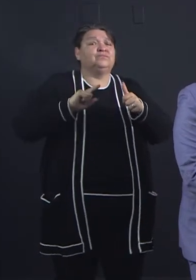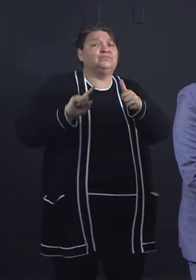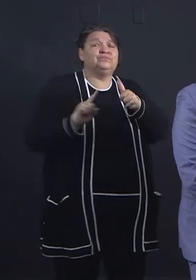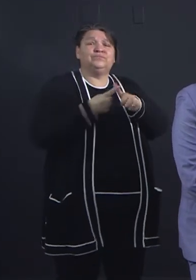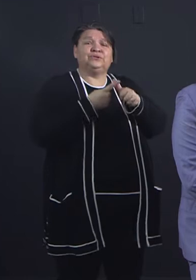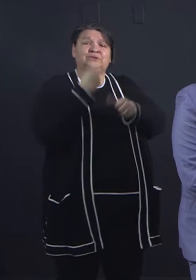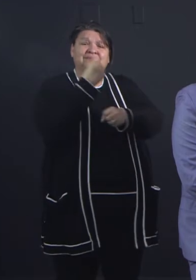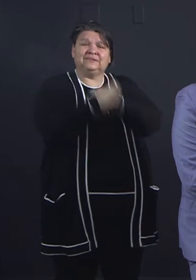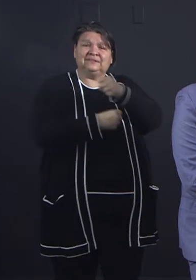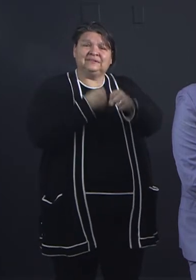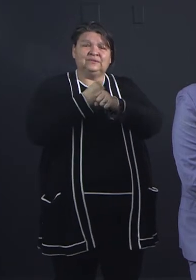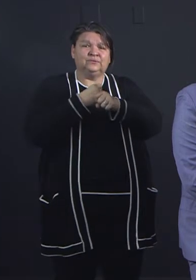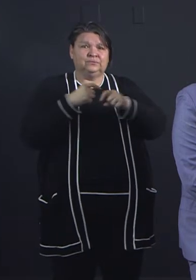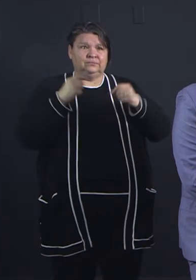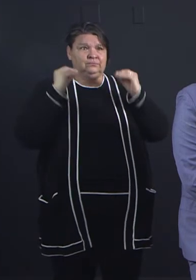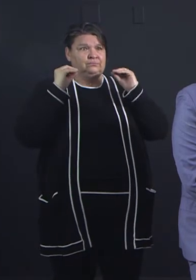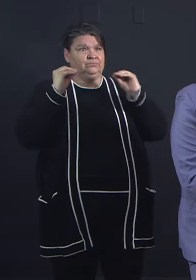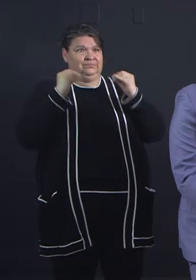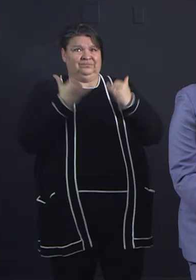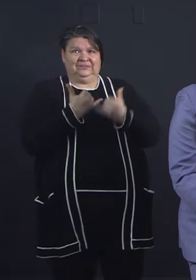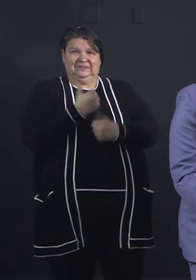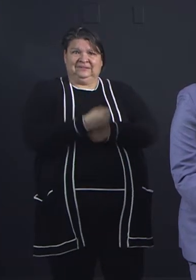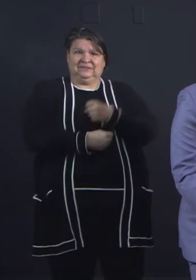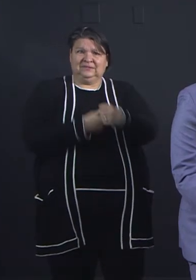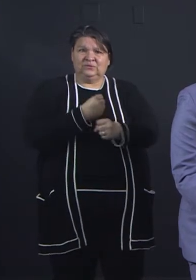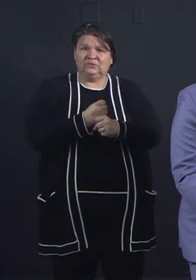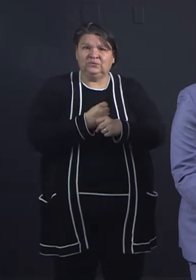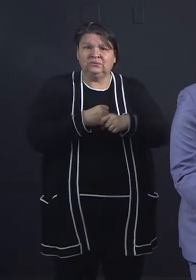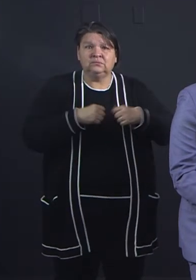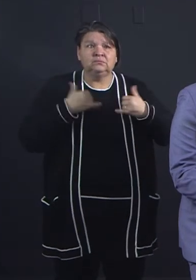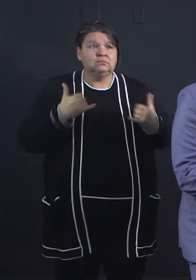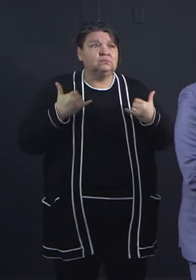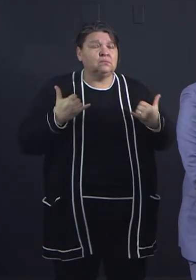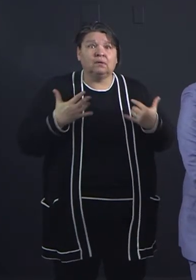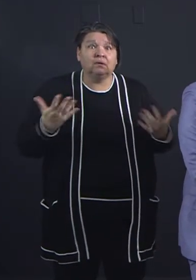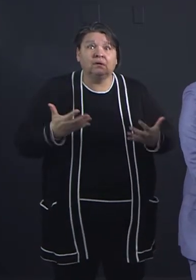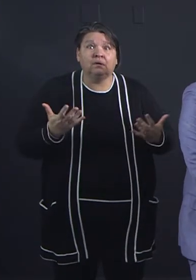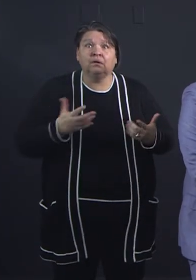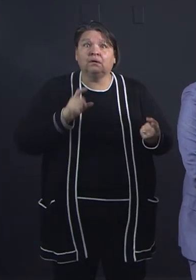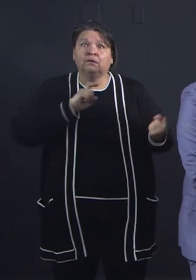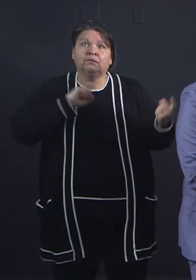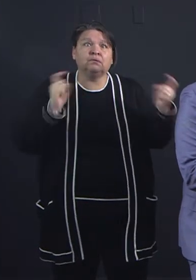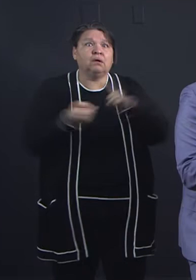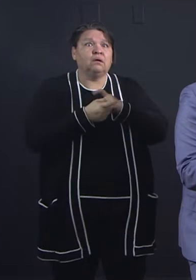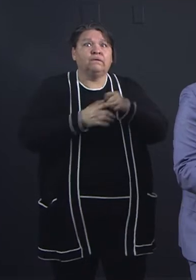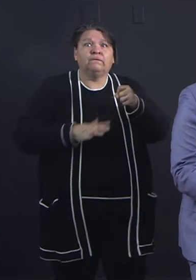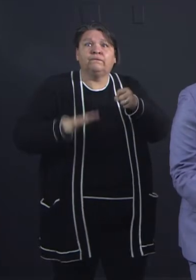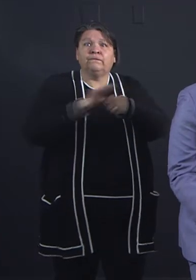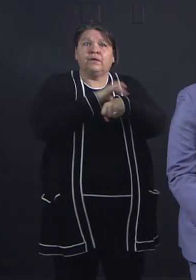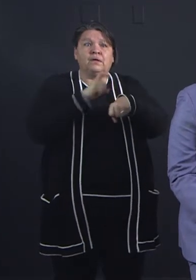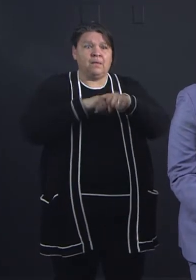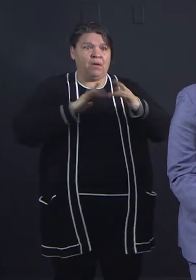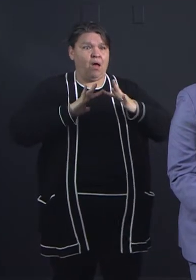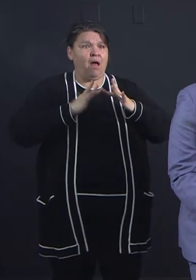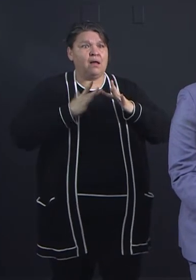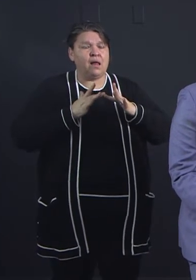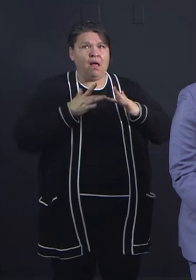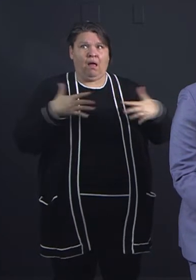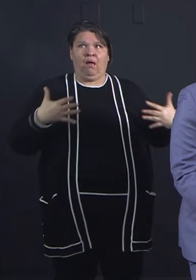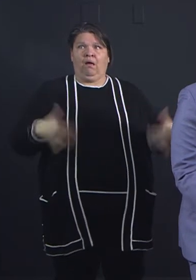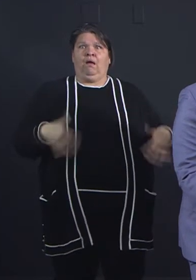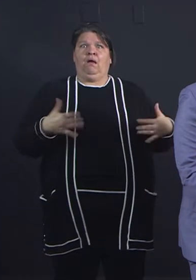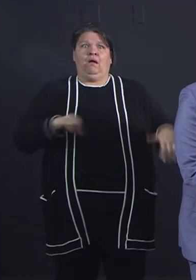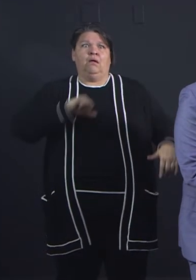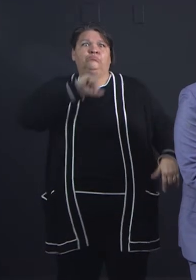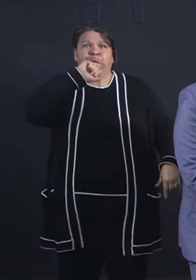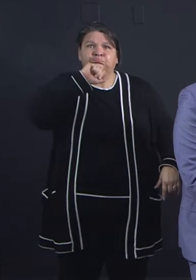never done this full-time online instruction. In fact, when we came back, would have come back for spring break, and